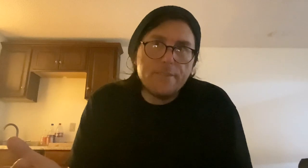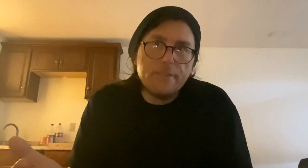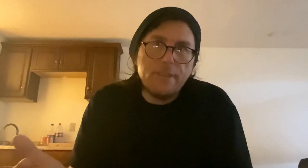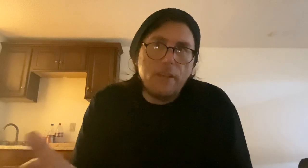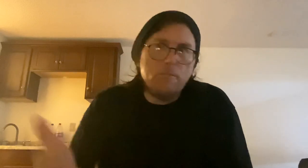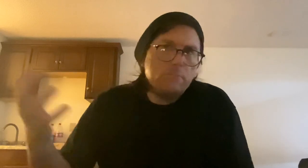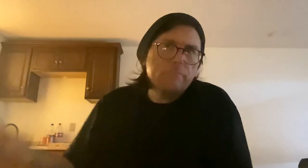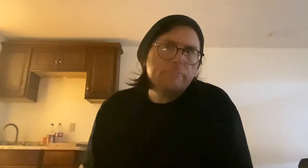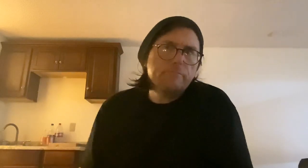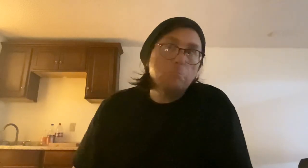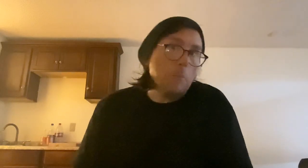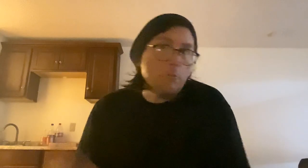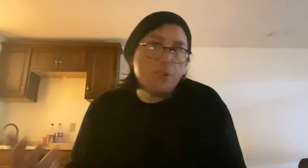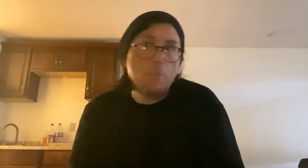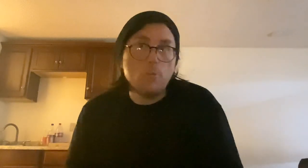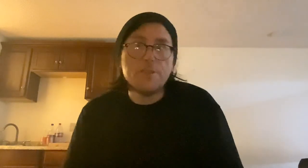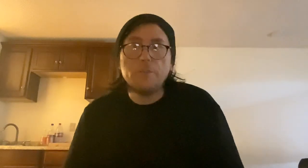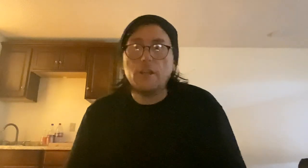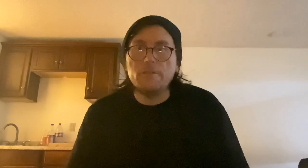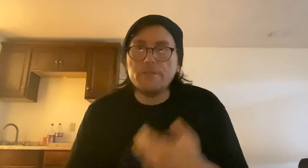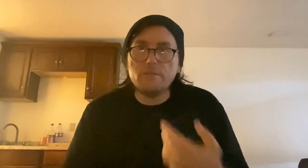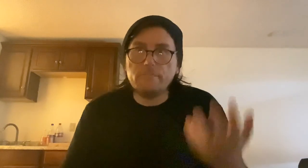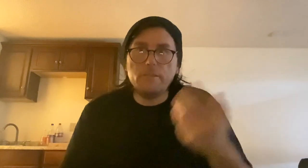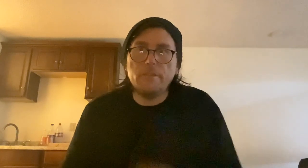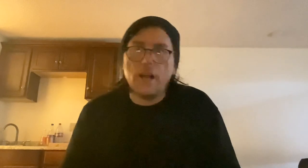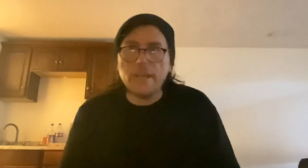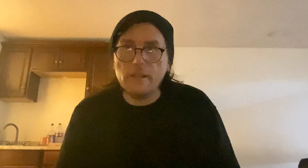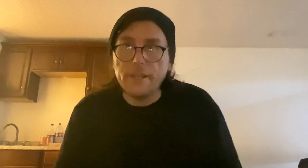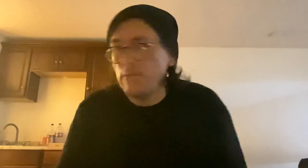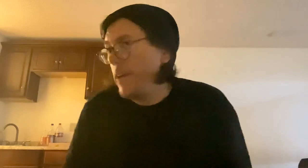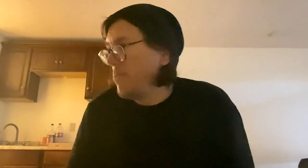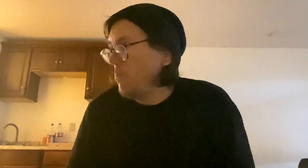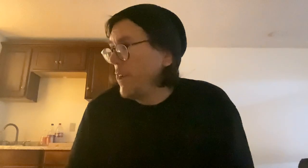you know, mumbo jumbo or something, you know, it's not illiterate or whatever.